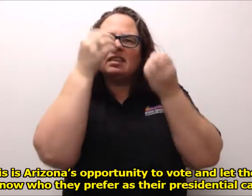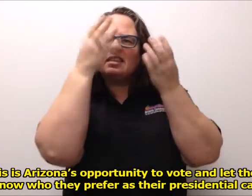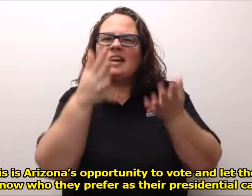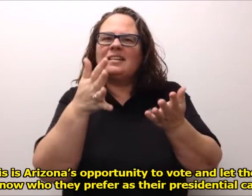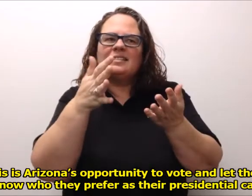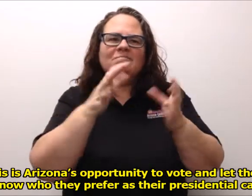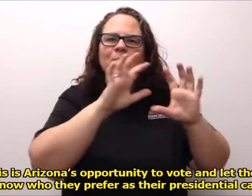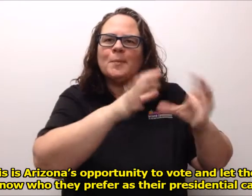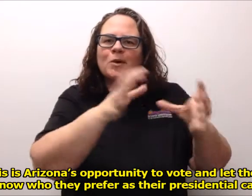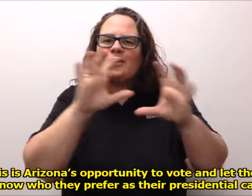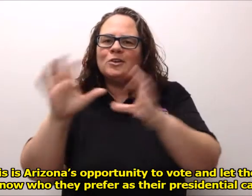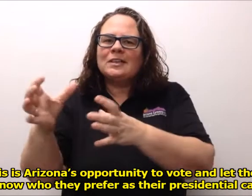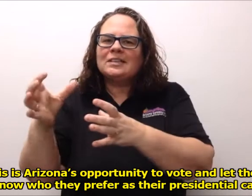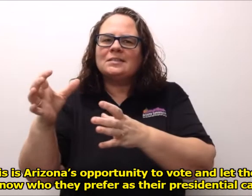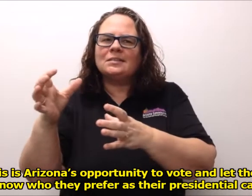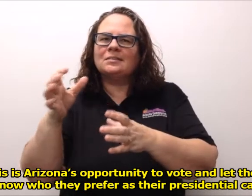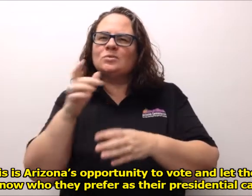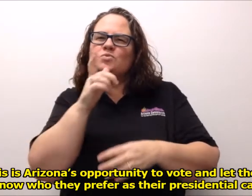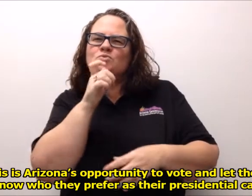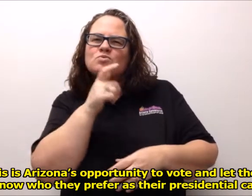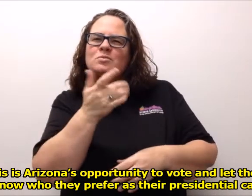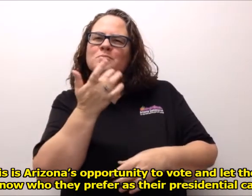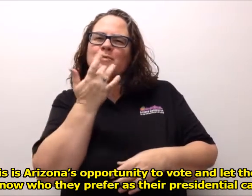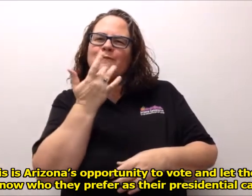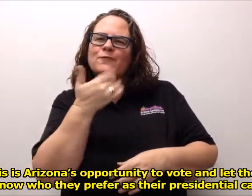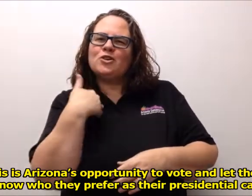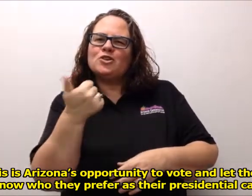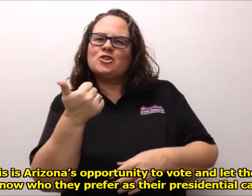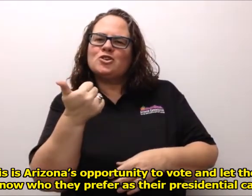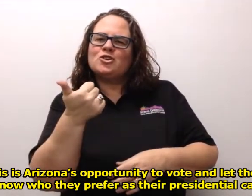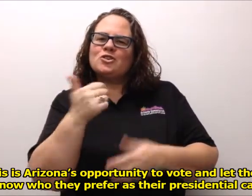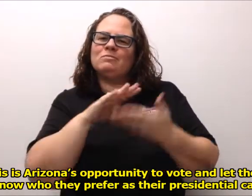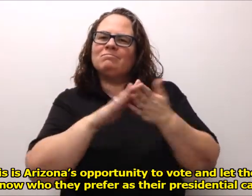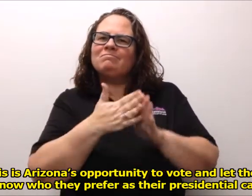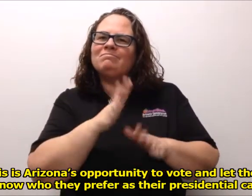vote and let their parties know who they prefer as their presidential candidate.